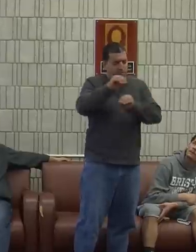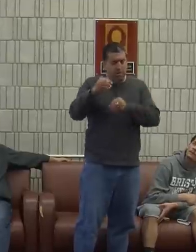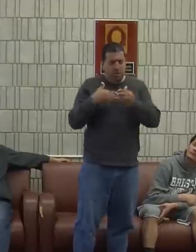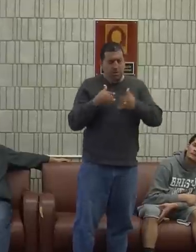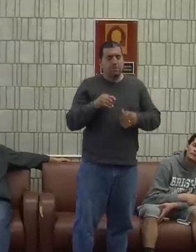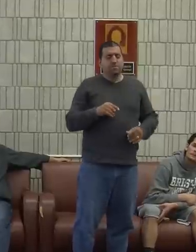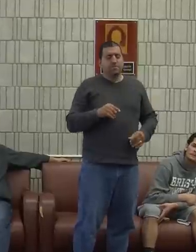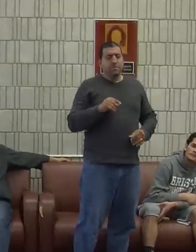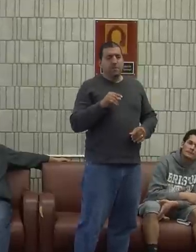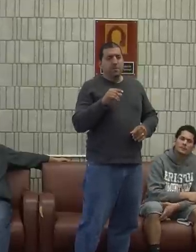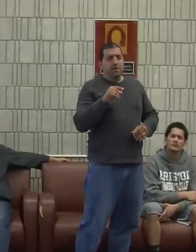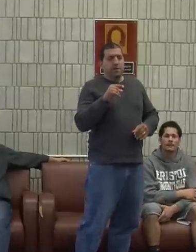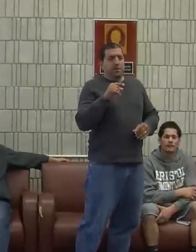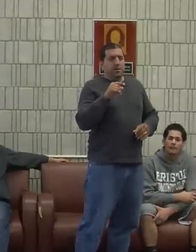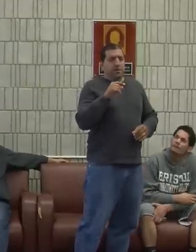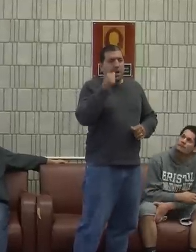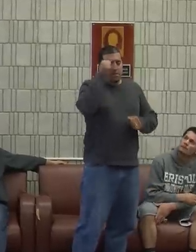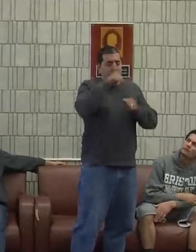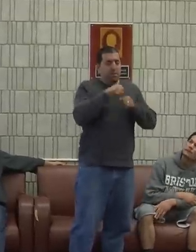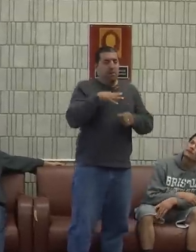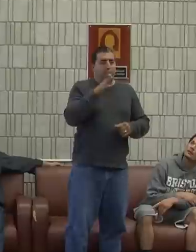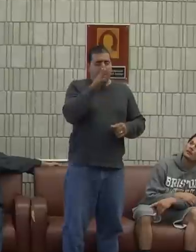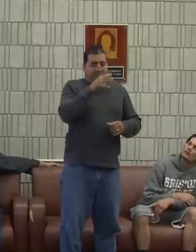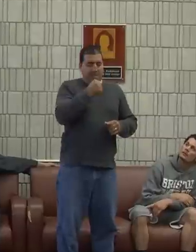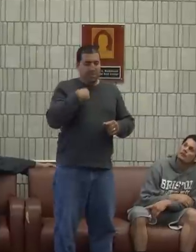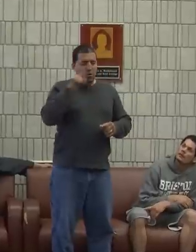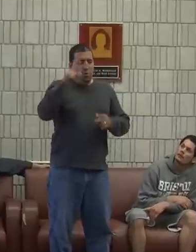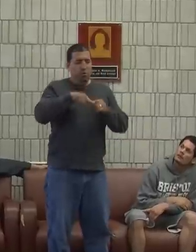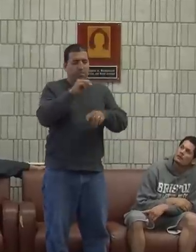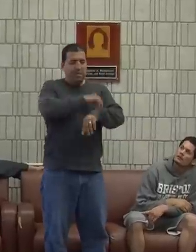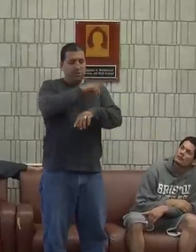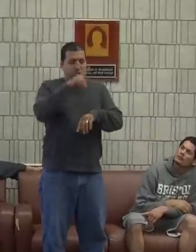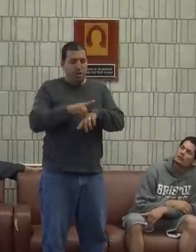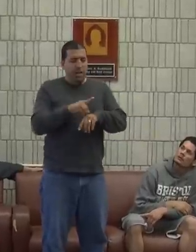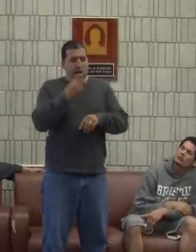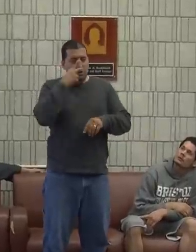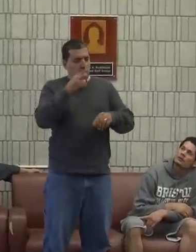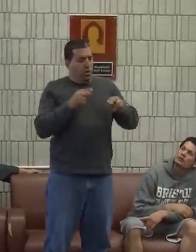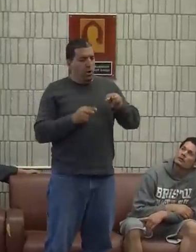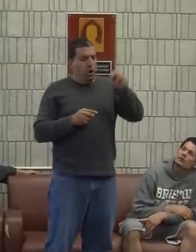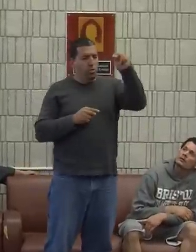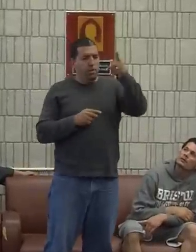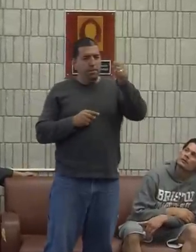I think we had moved a couple of times, but my mother took me to McDonald's.